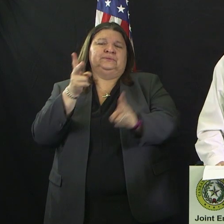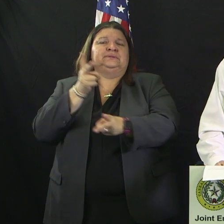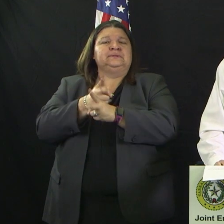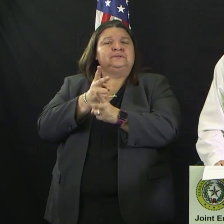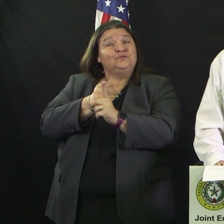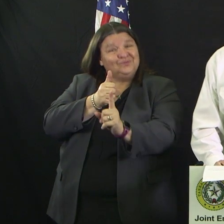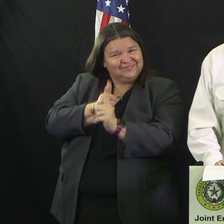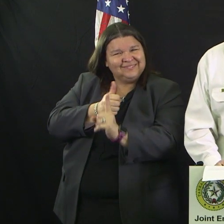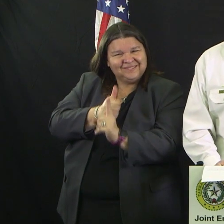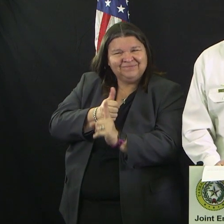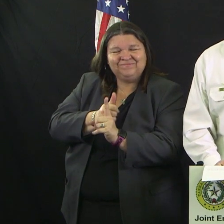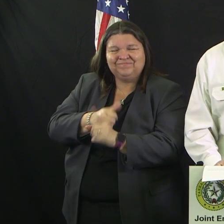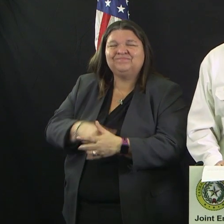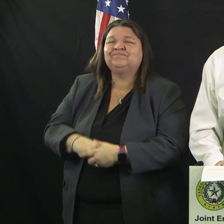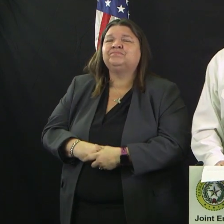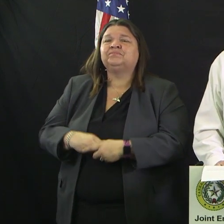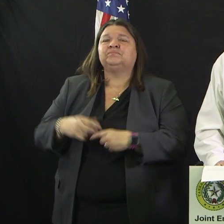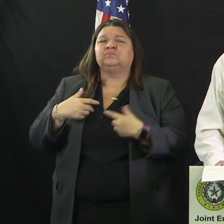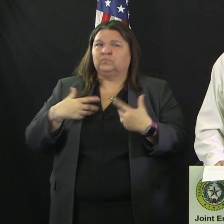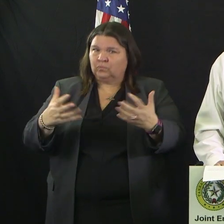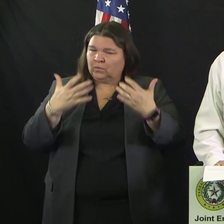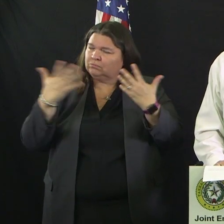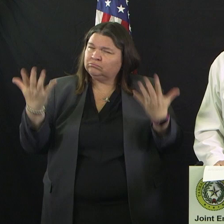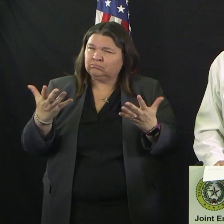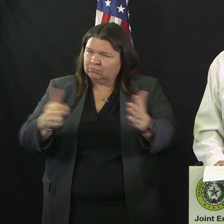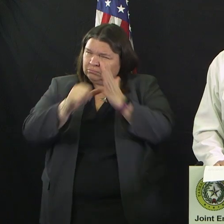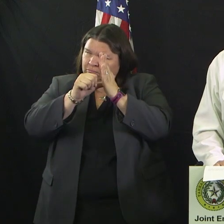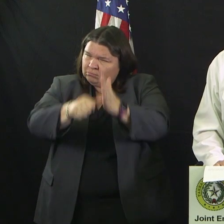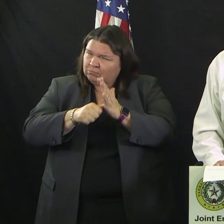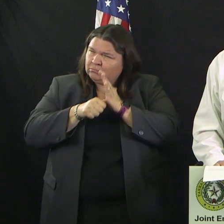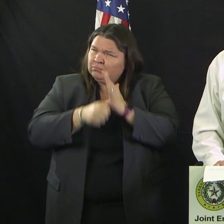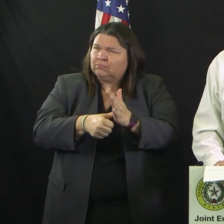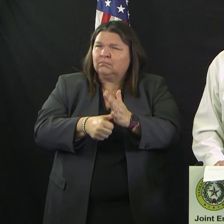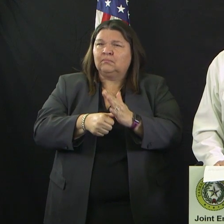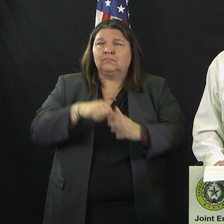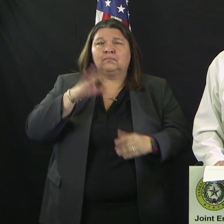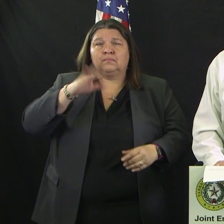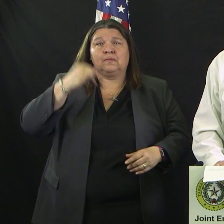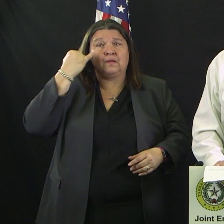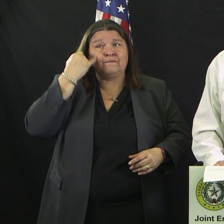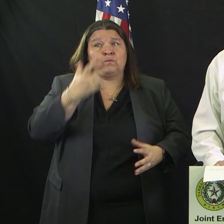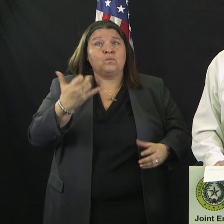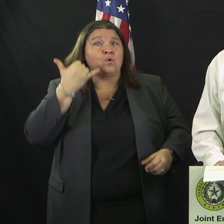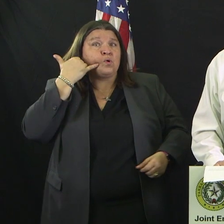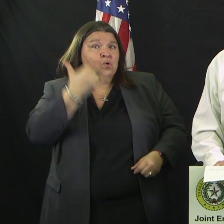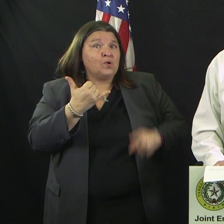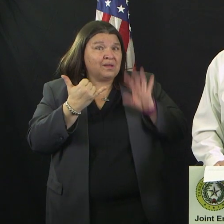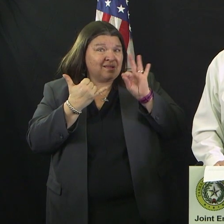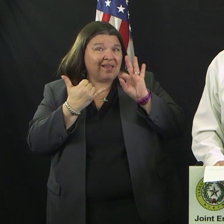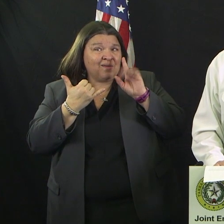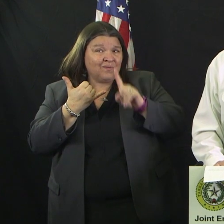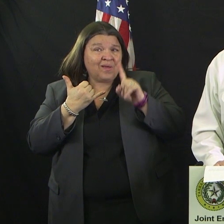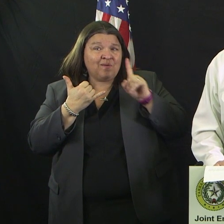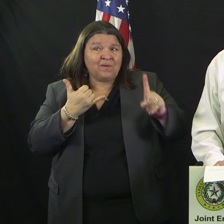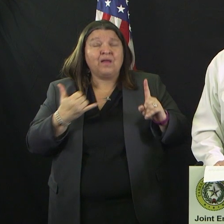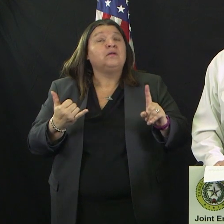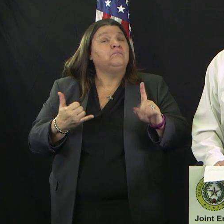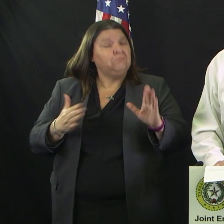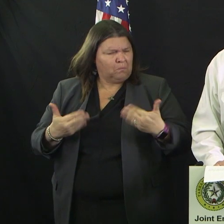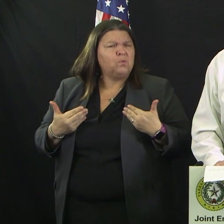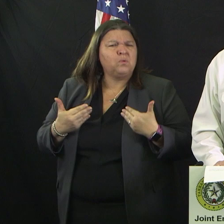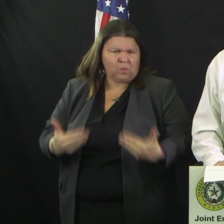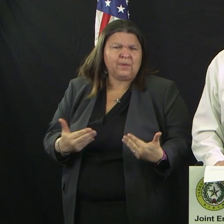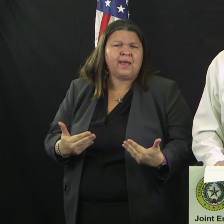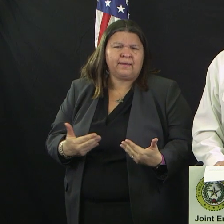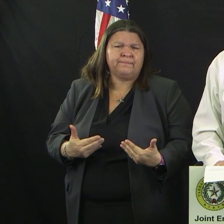like to point out is if you feel you need assistance to call 911, please make sure that you do so. We're not asking you